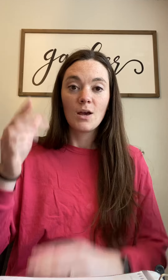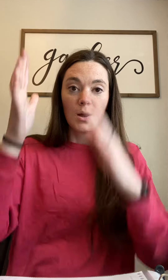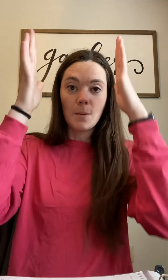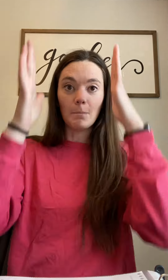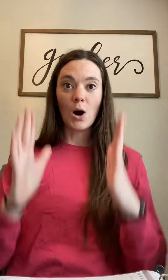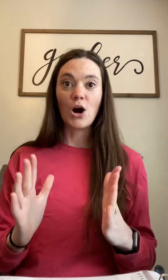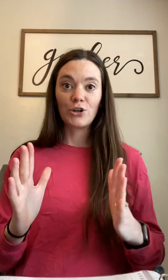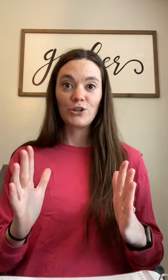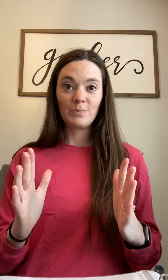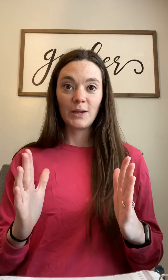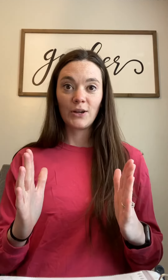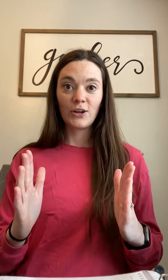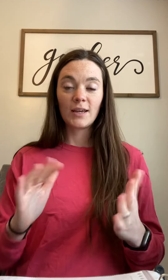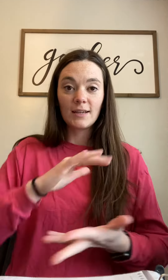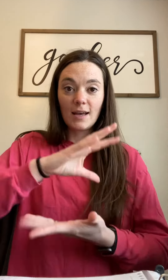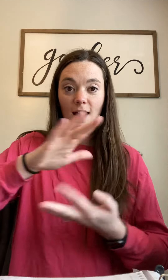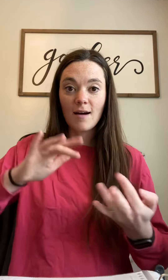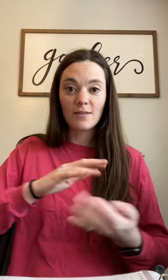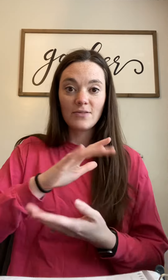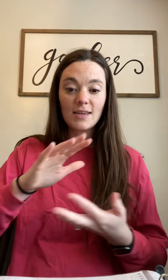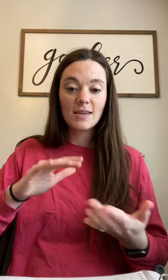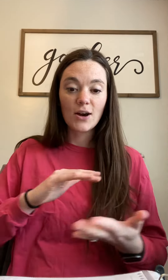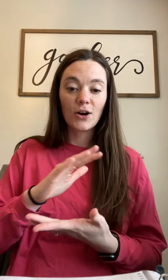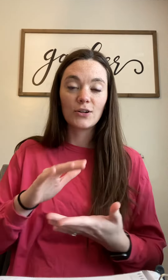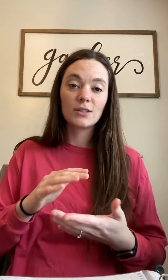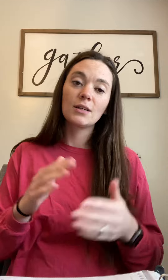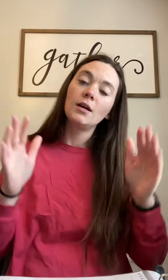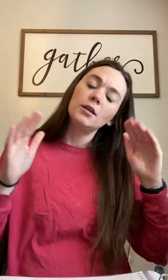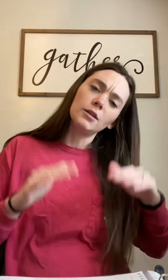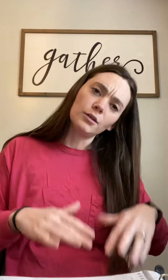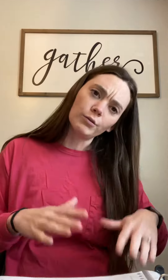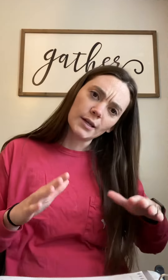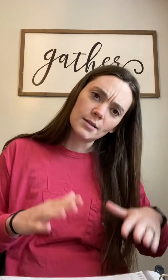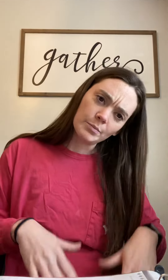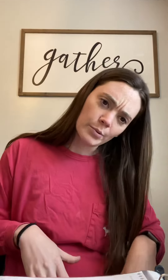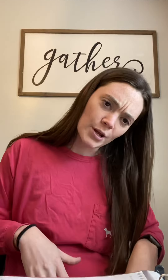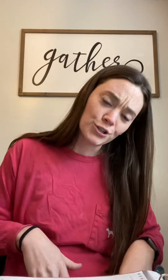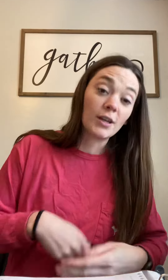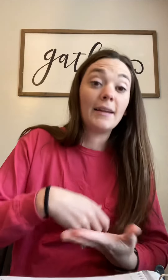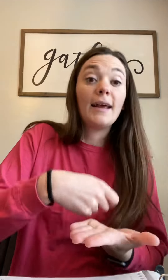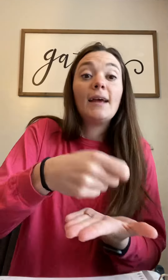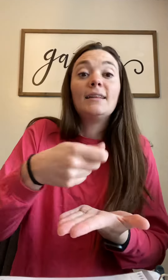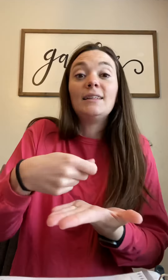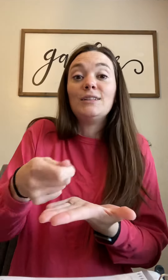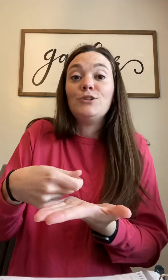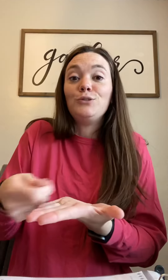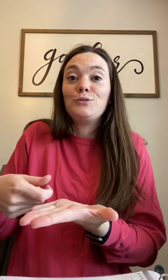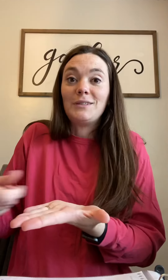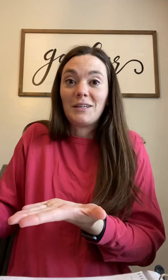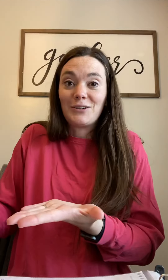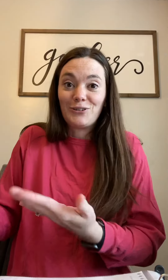Modern Period of the Arts. The Great Depression and the New Deal. So.